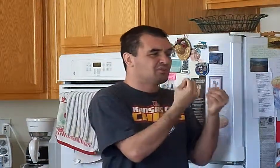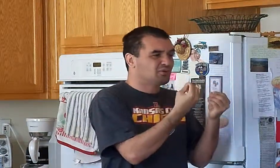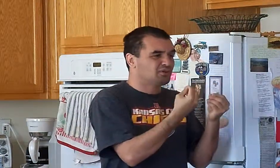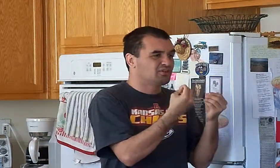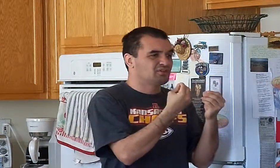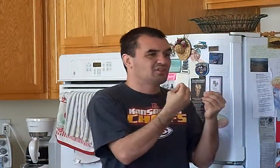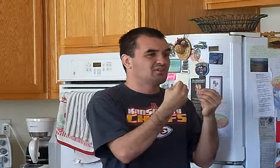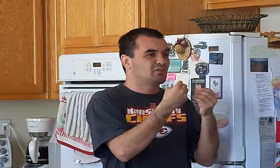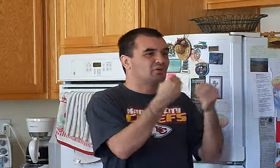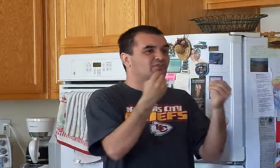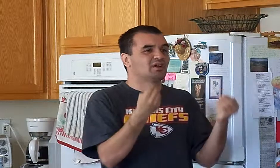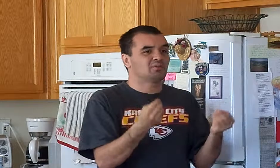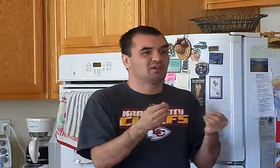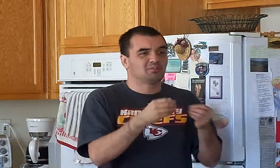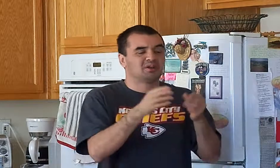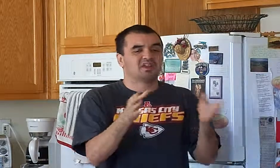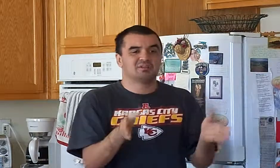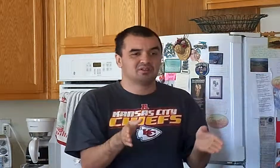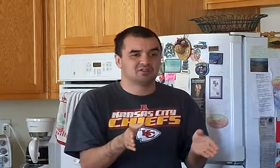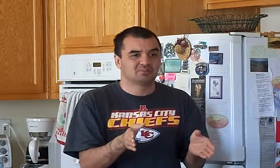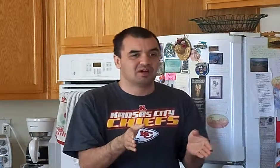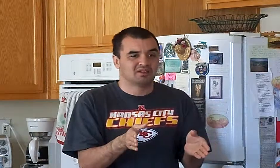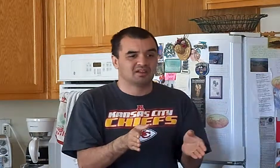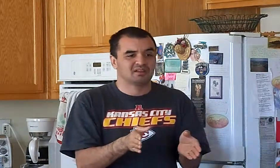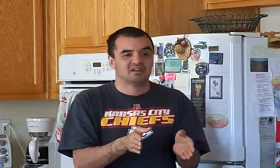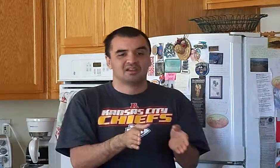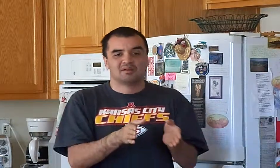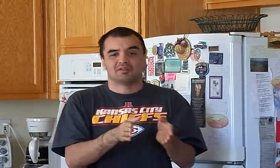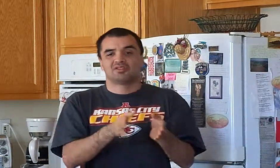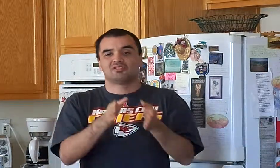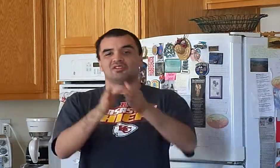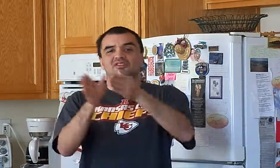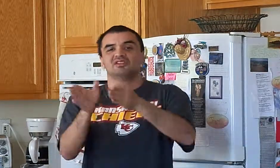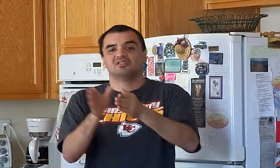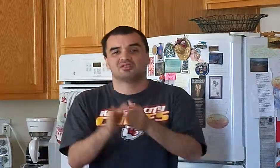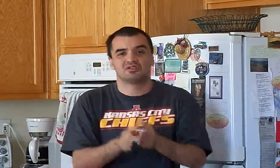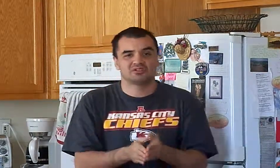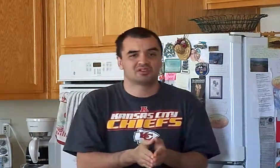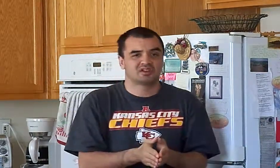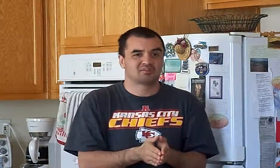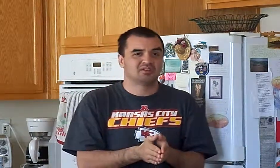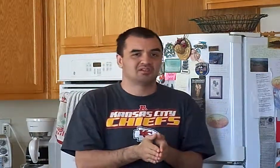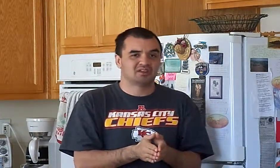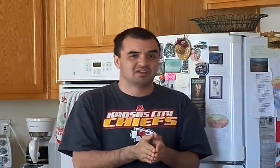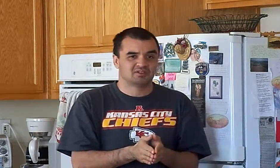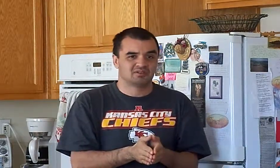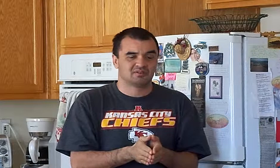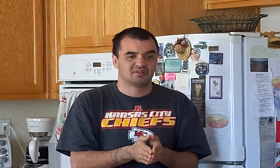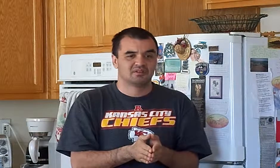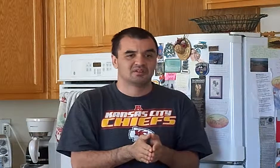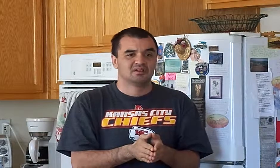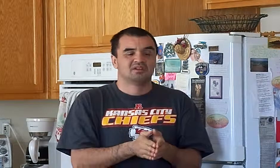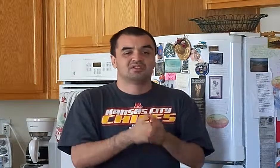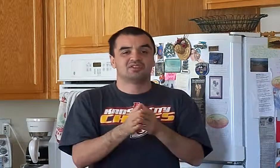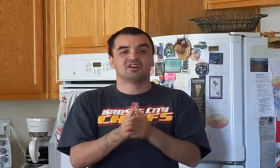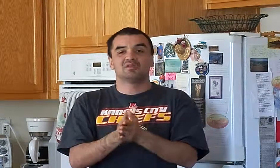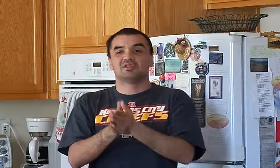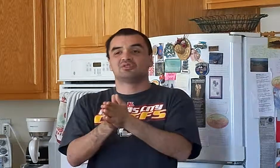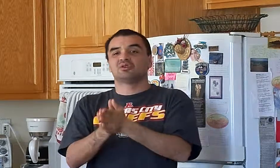more than just a glorified way to put Amy in the spotlight and potentially tease her and Sonic being together, to them, it's sort